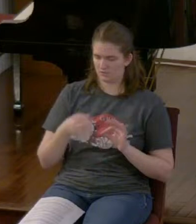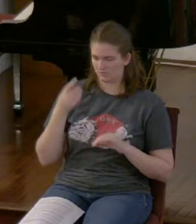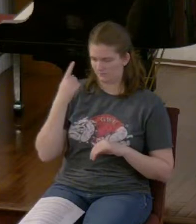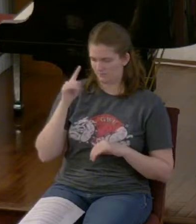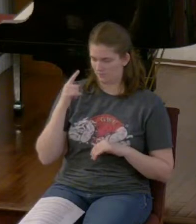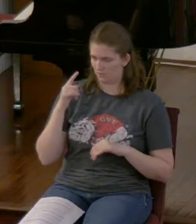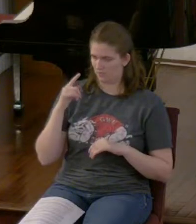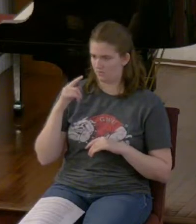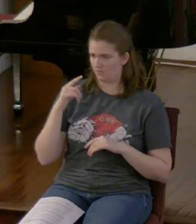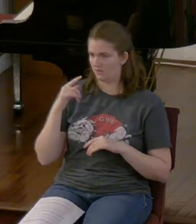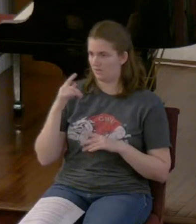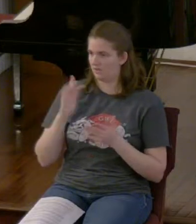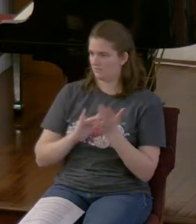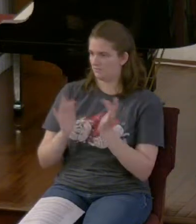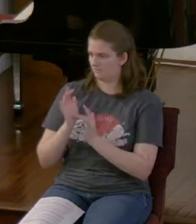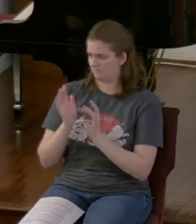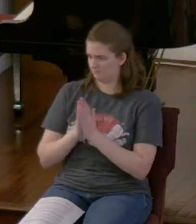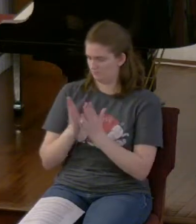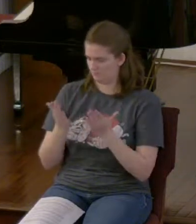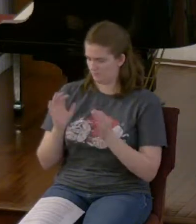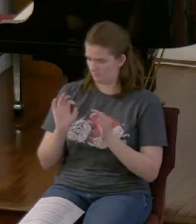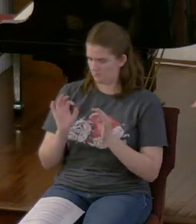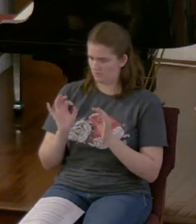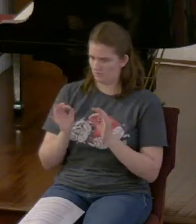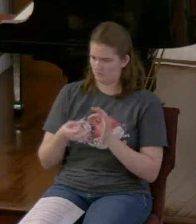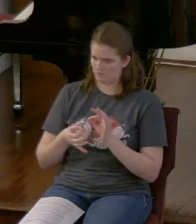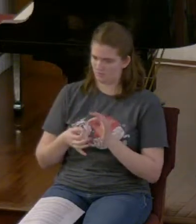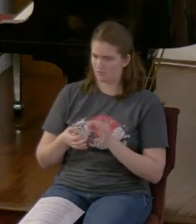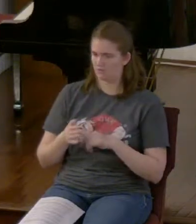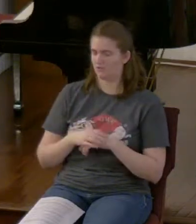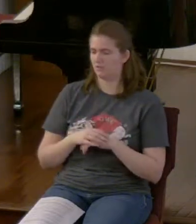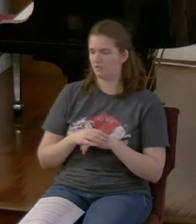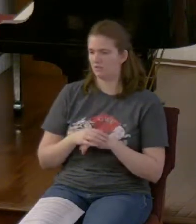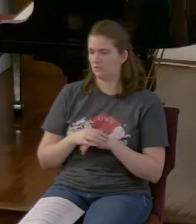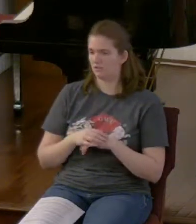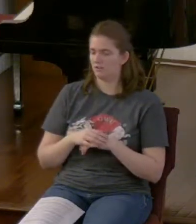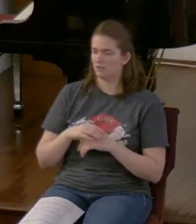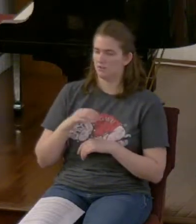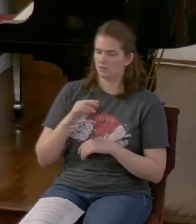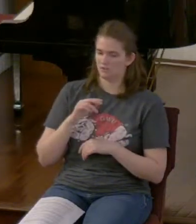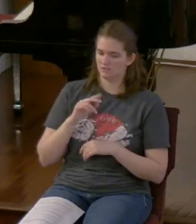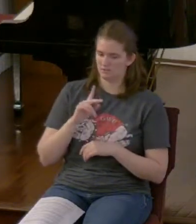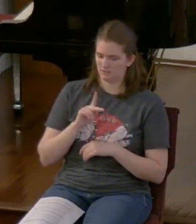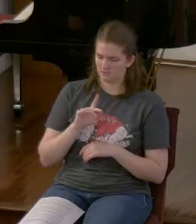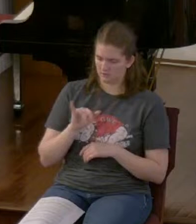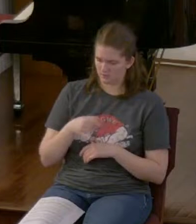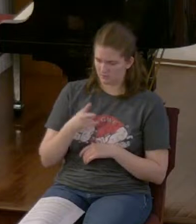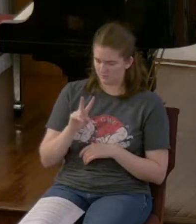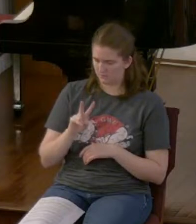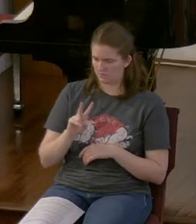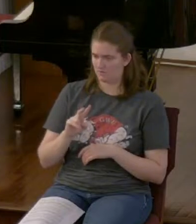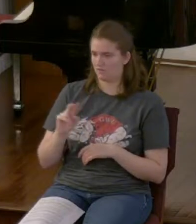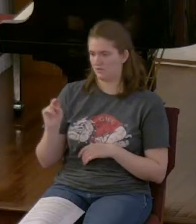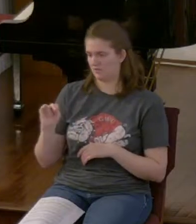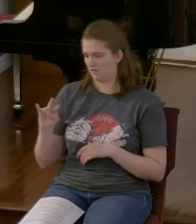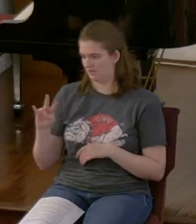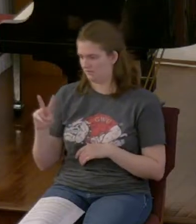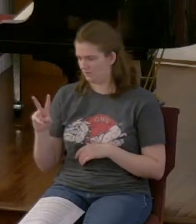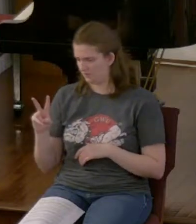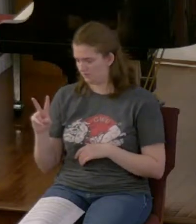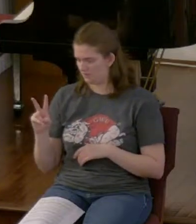versions of the Bible King James version New King James you know all NIV